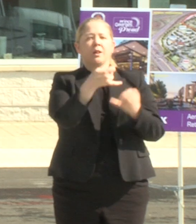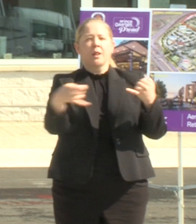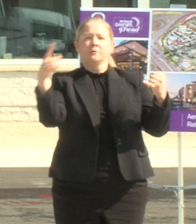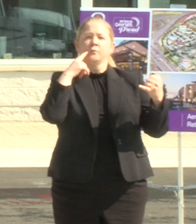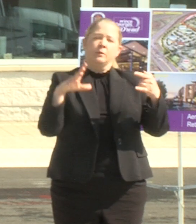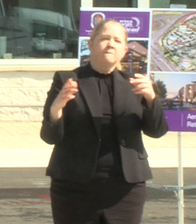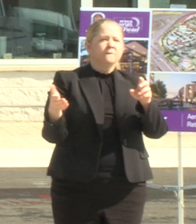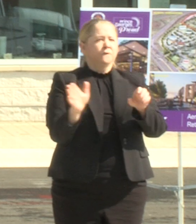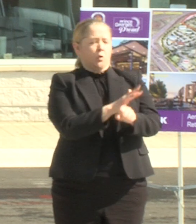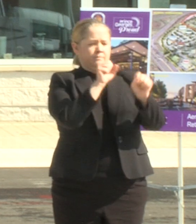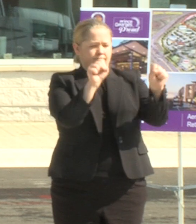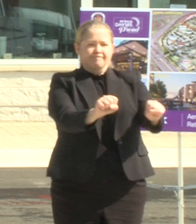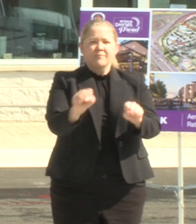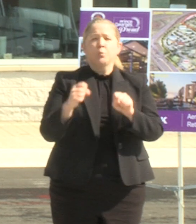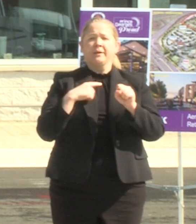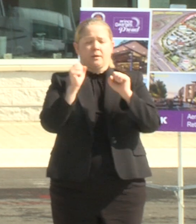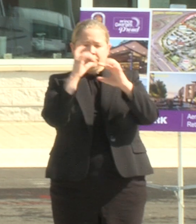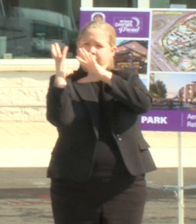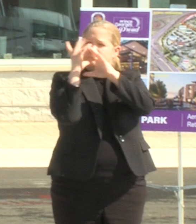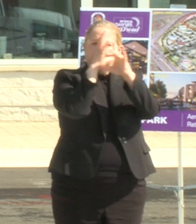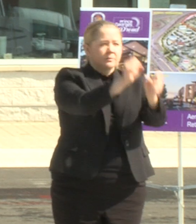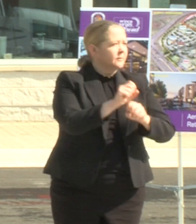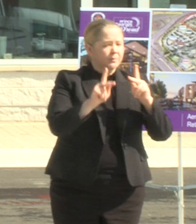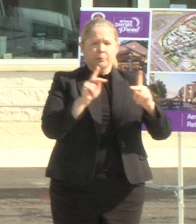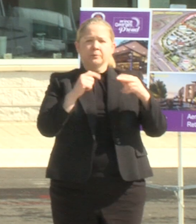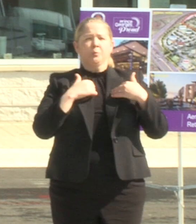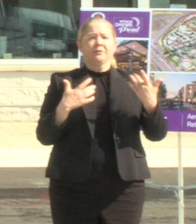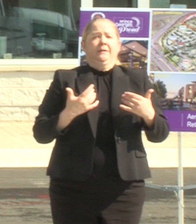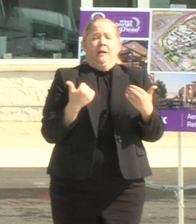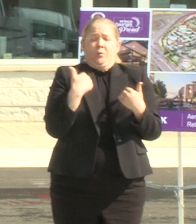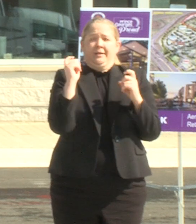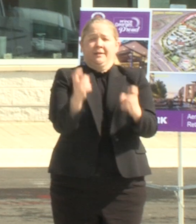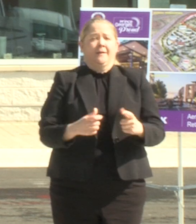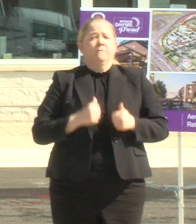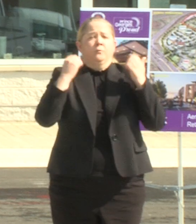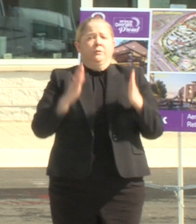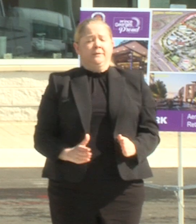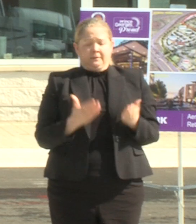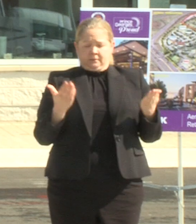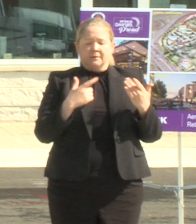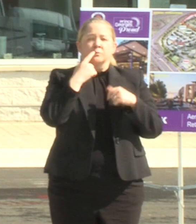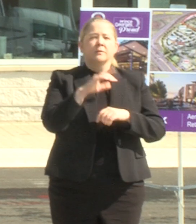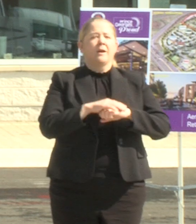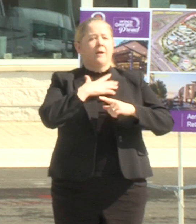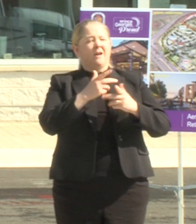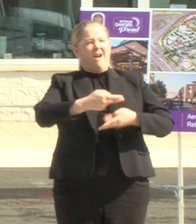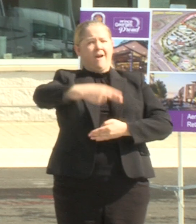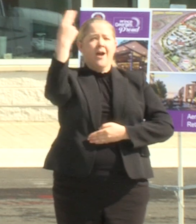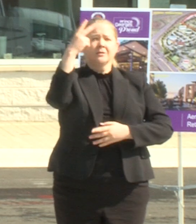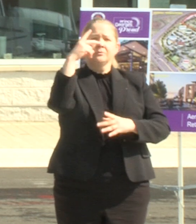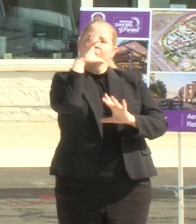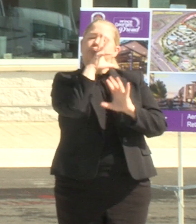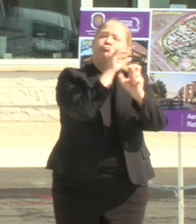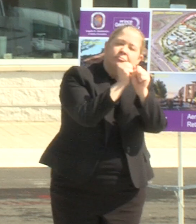places to live we can attract people to visit new places we can give Prince Georgians the highly desirable communities that